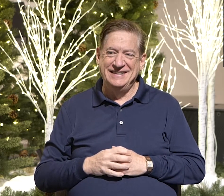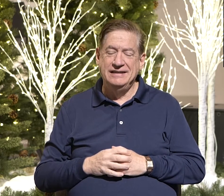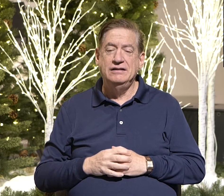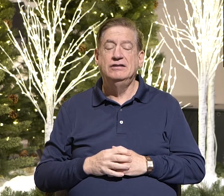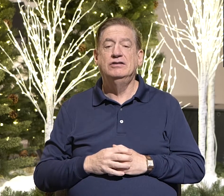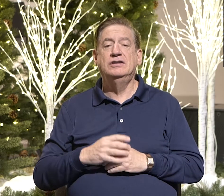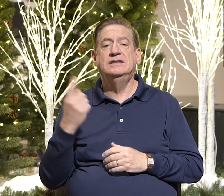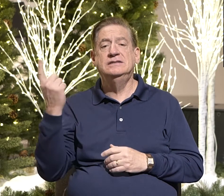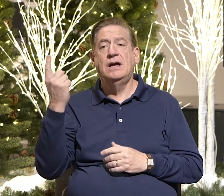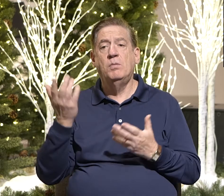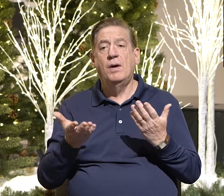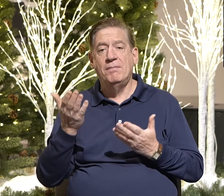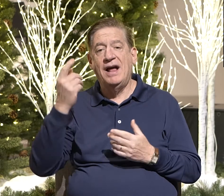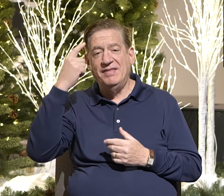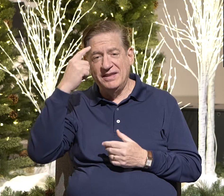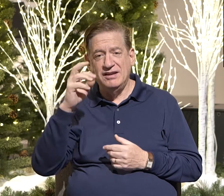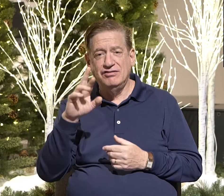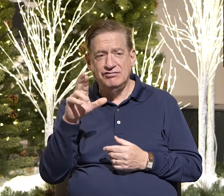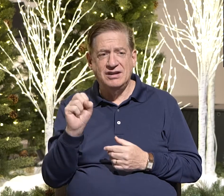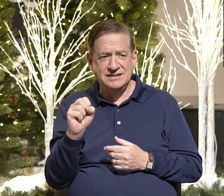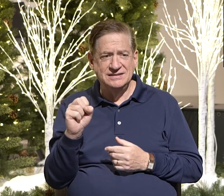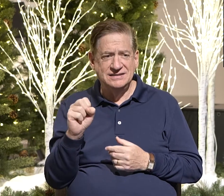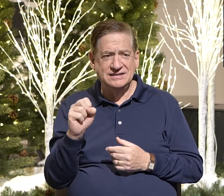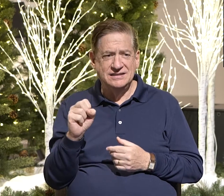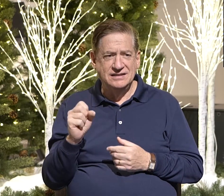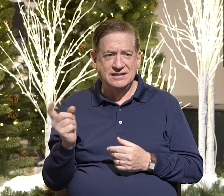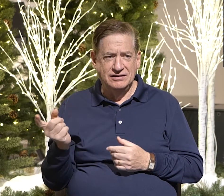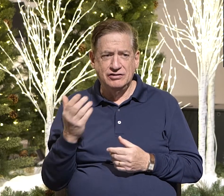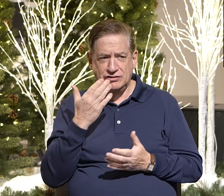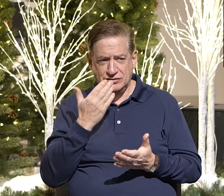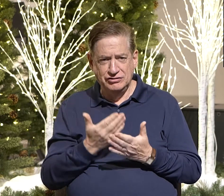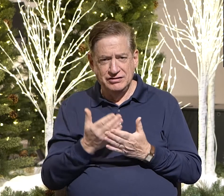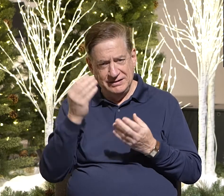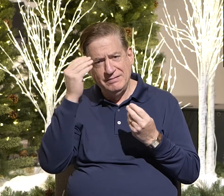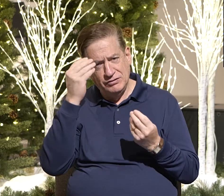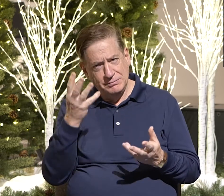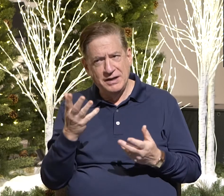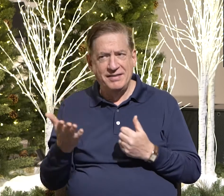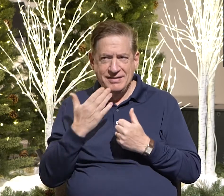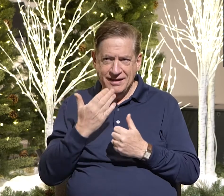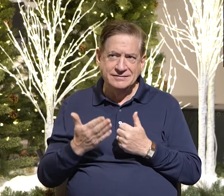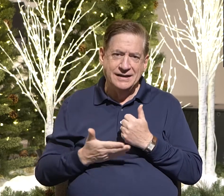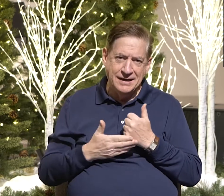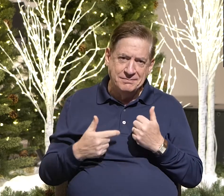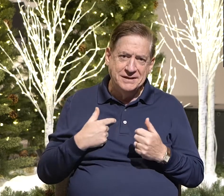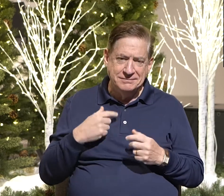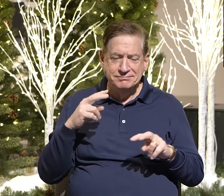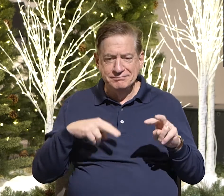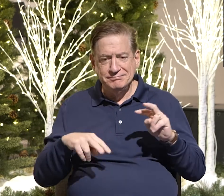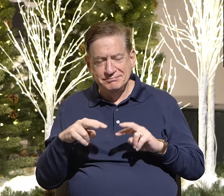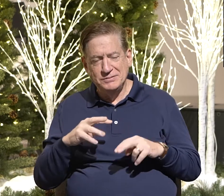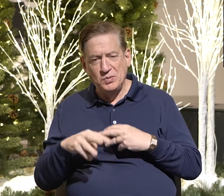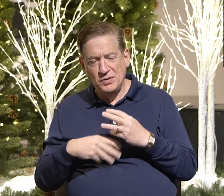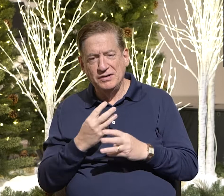Some might be thinking, Russ, that was good info. Thanks for helping me figure out my worldview and align it biblically.